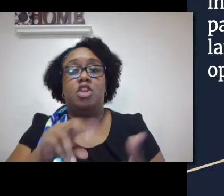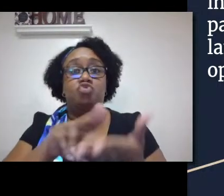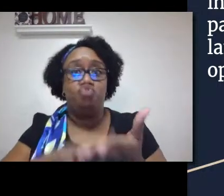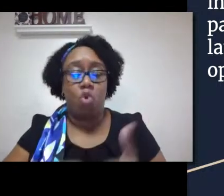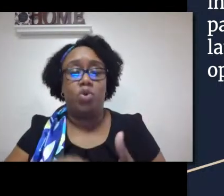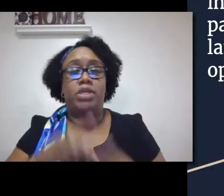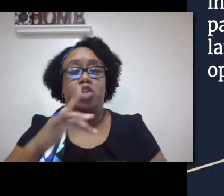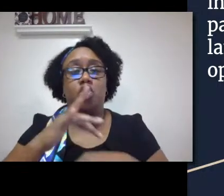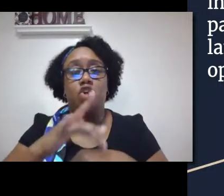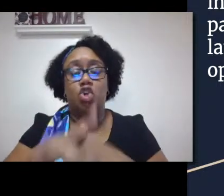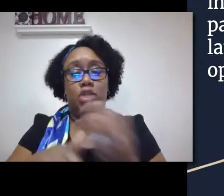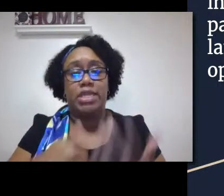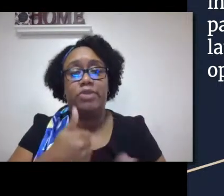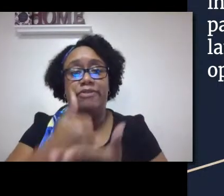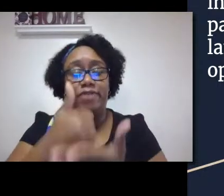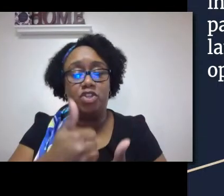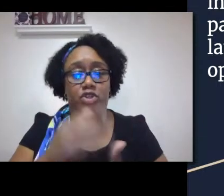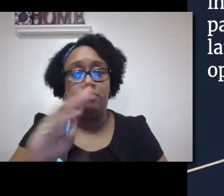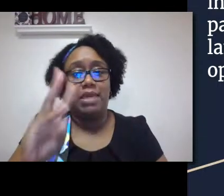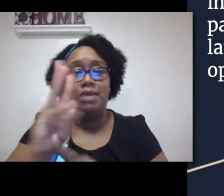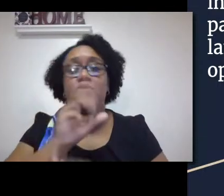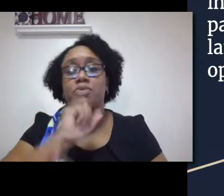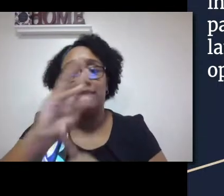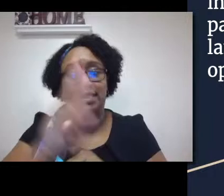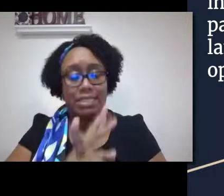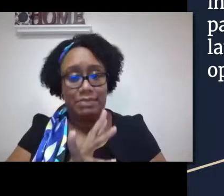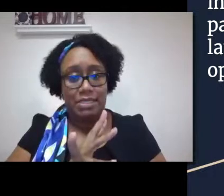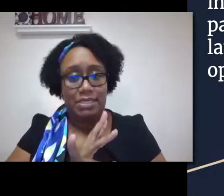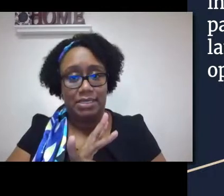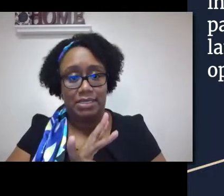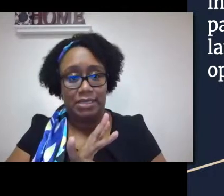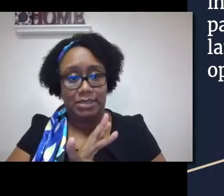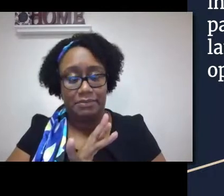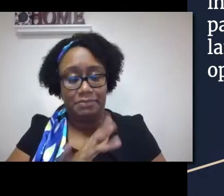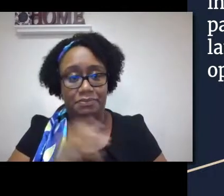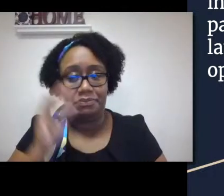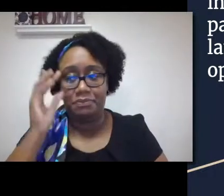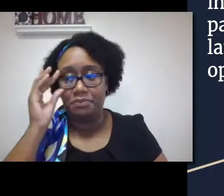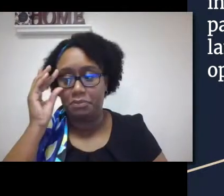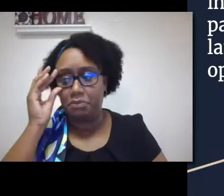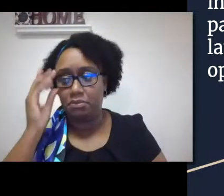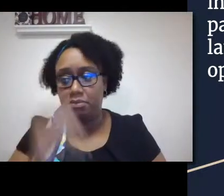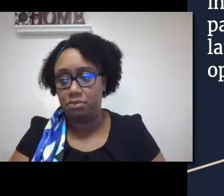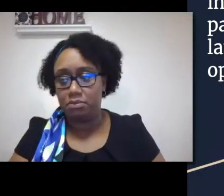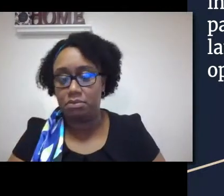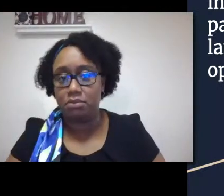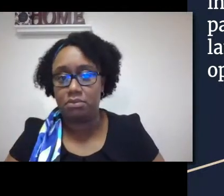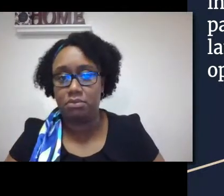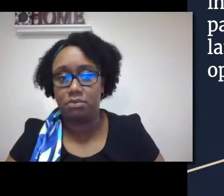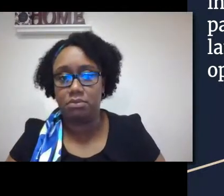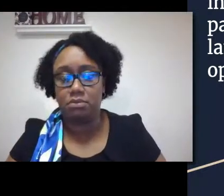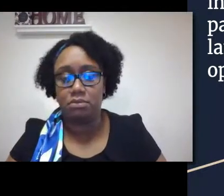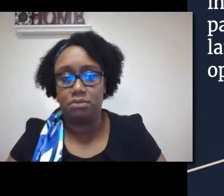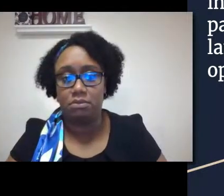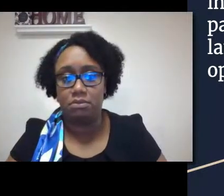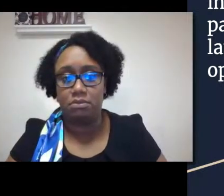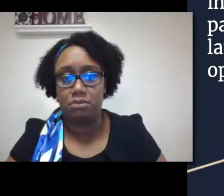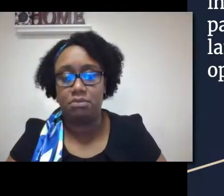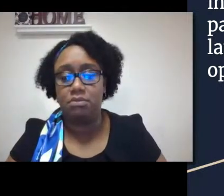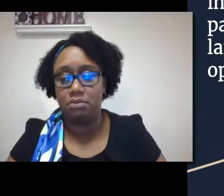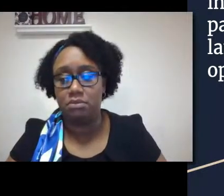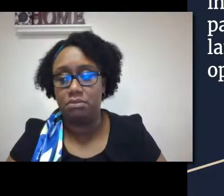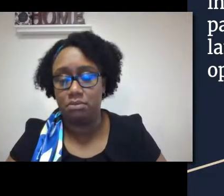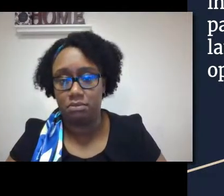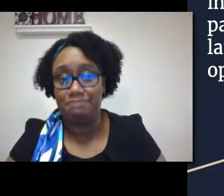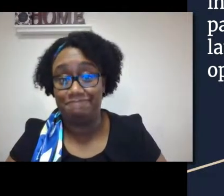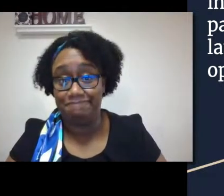and also early interventions at six months of age.